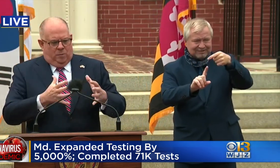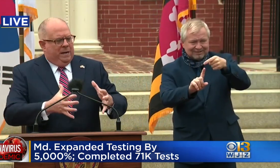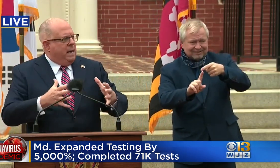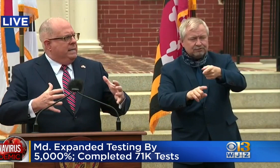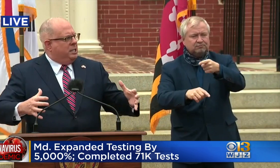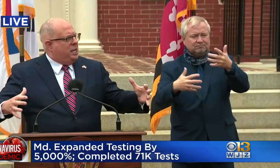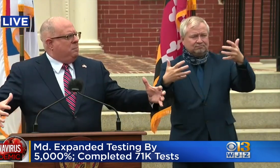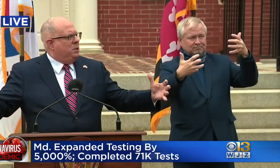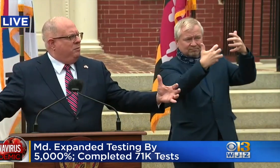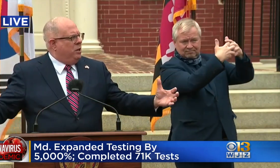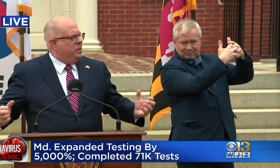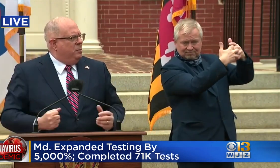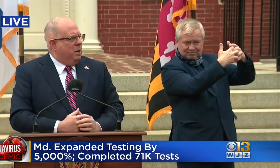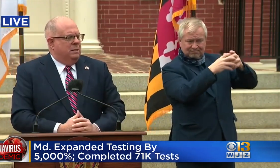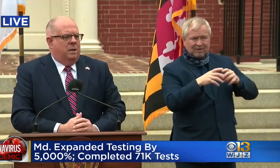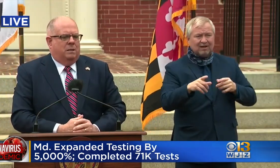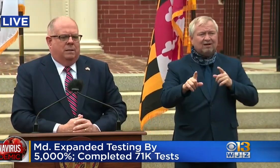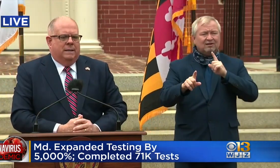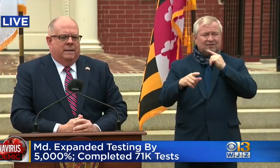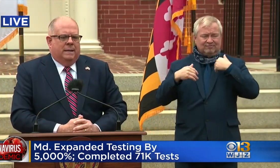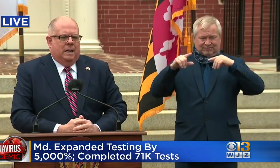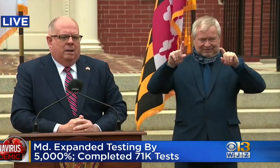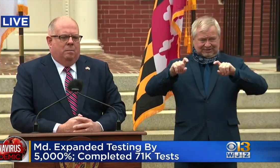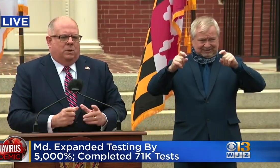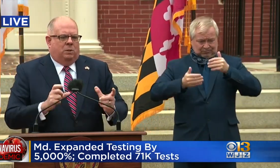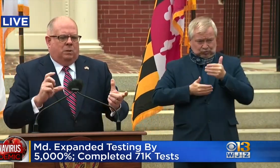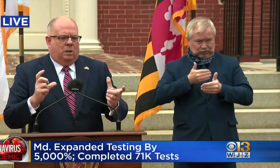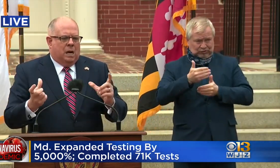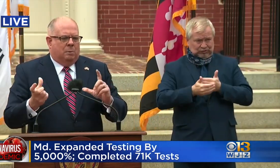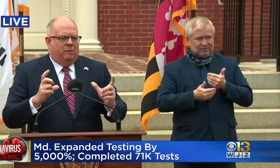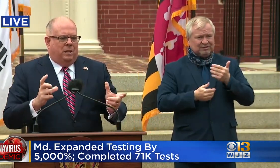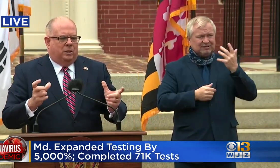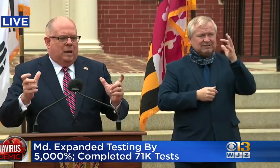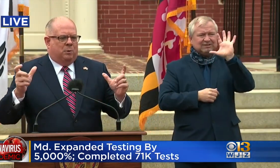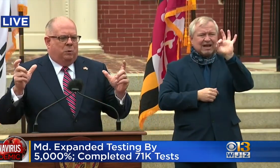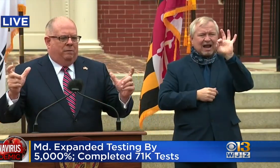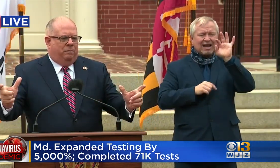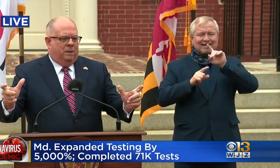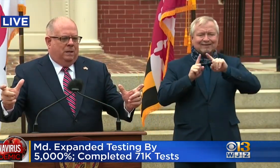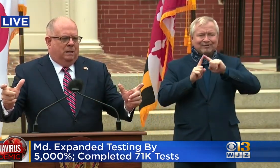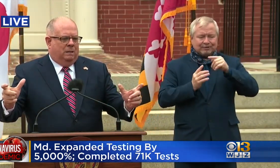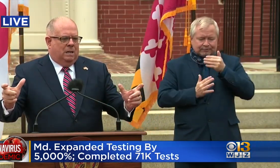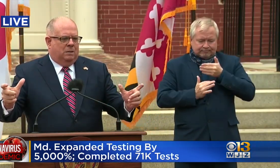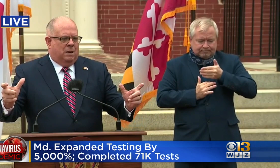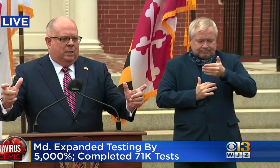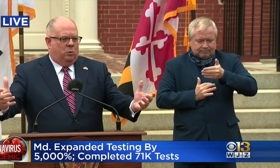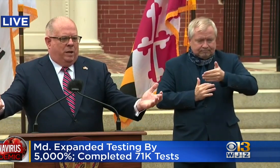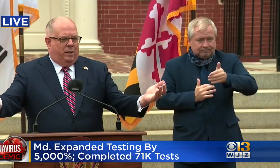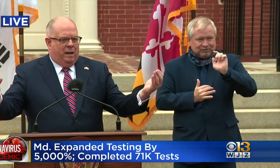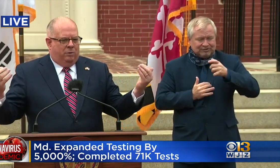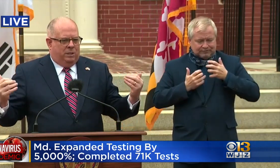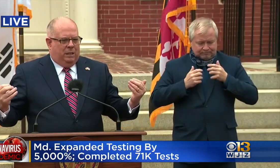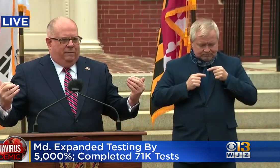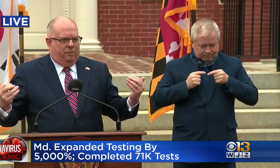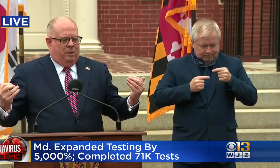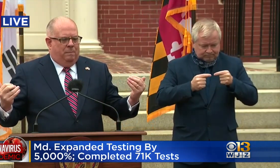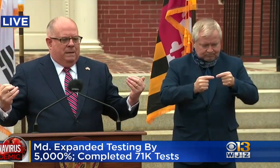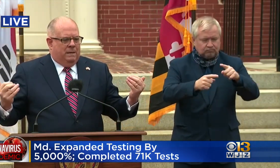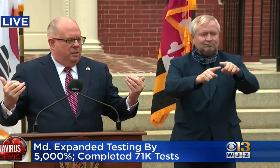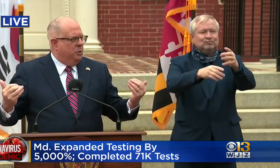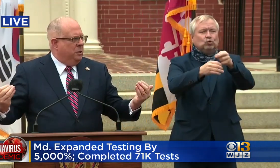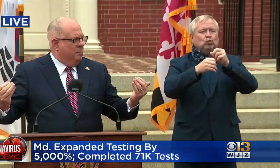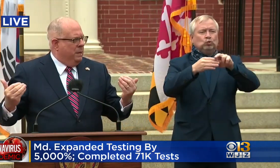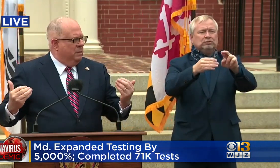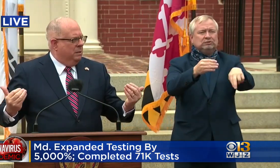understand it, there's about nine steps involved in the process. A couple of these steps we've contracted with and have received from